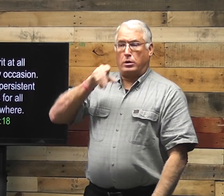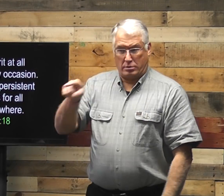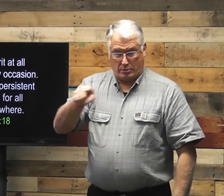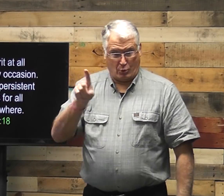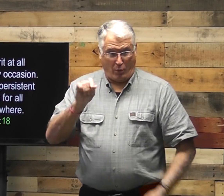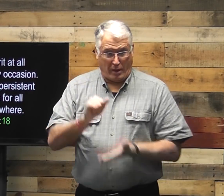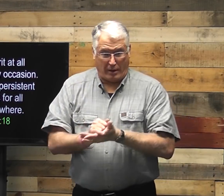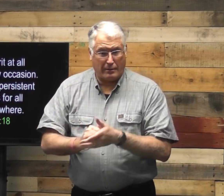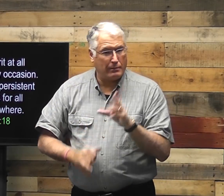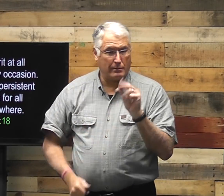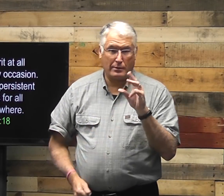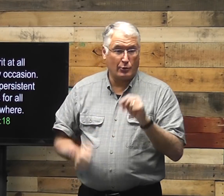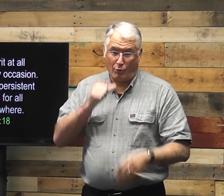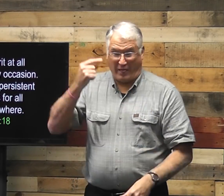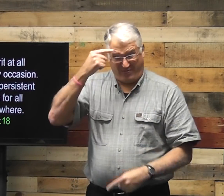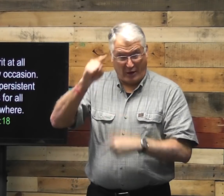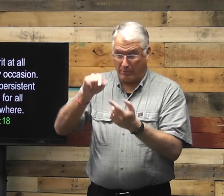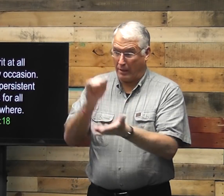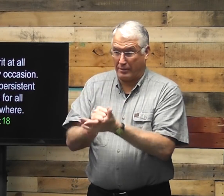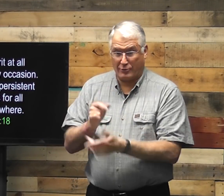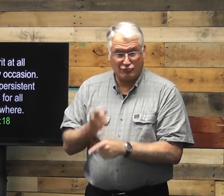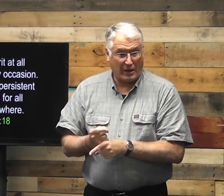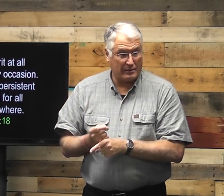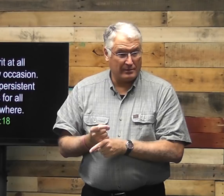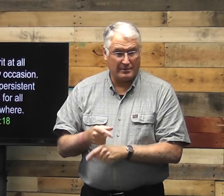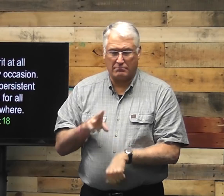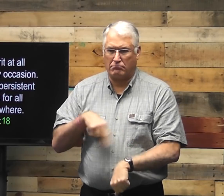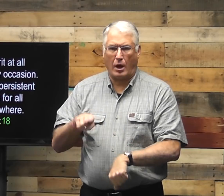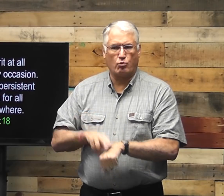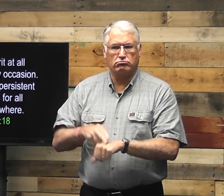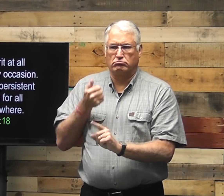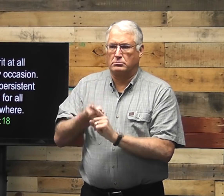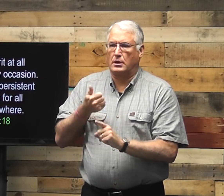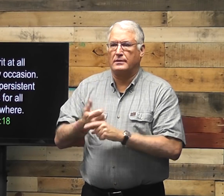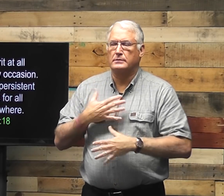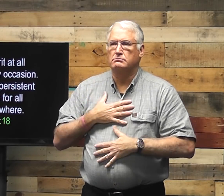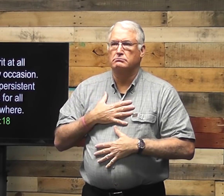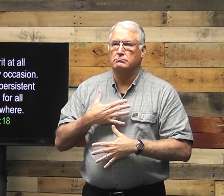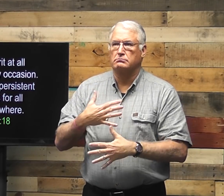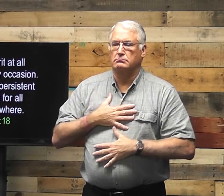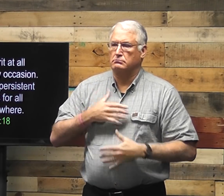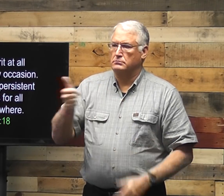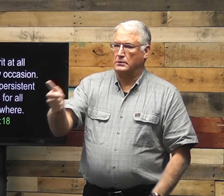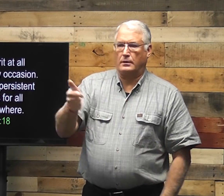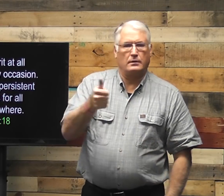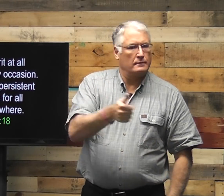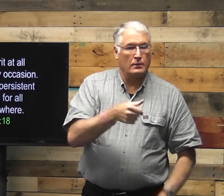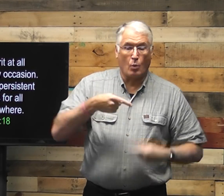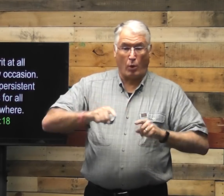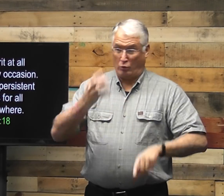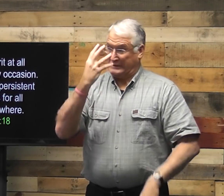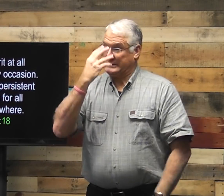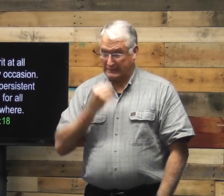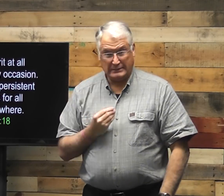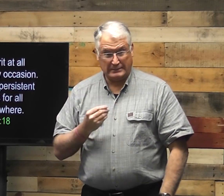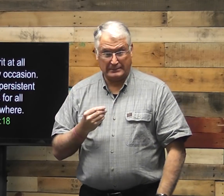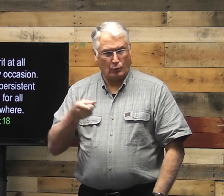again. Do you do that? No, you don't think about it, right? It's just natural. Breathing is natural. When you